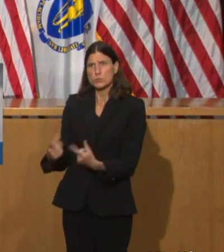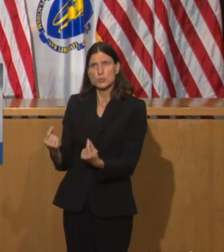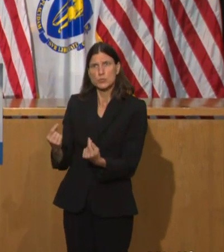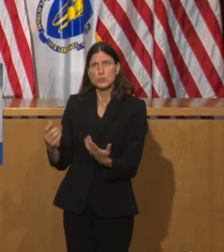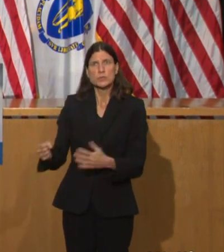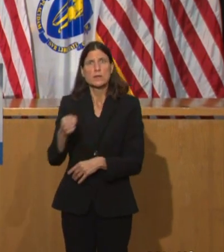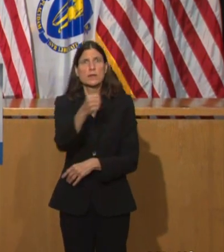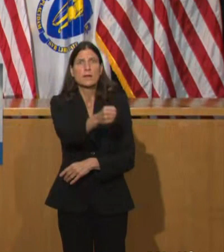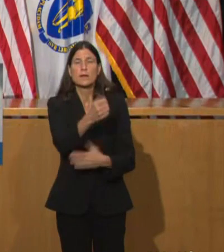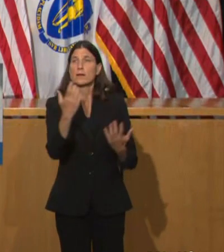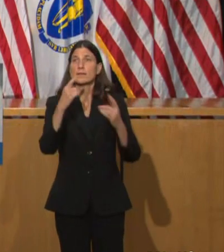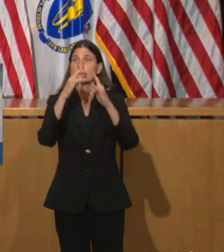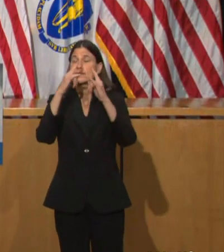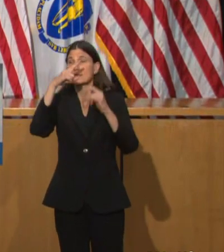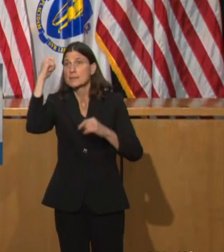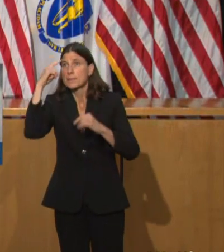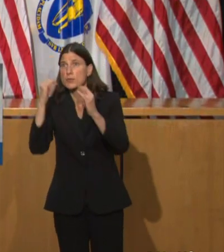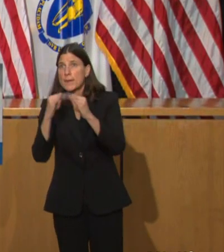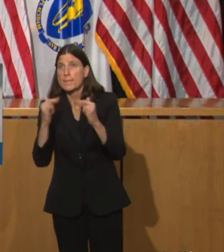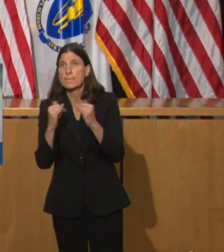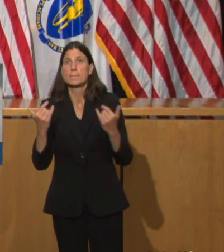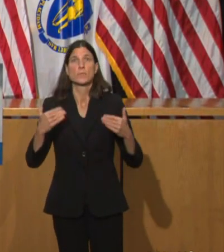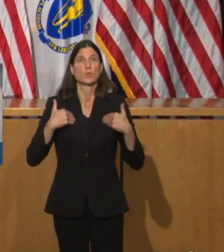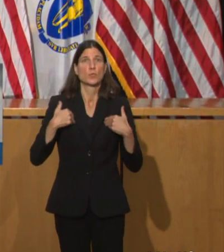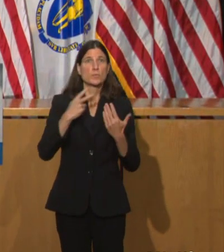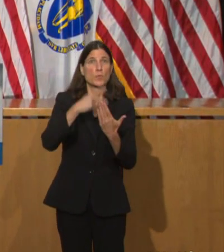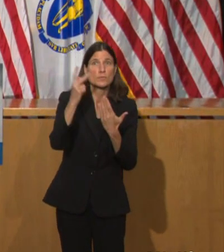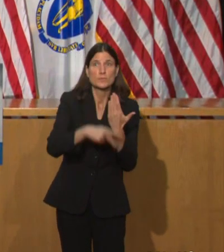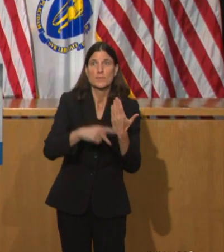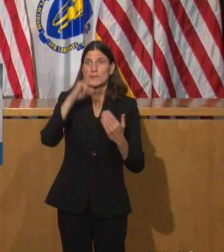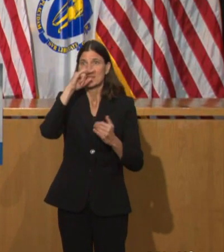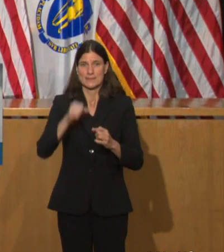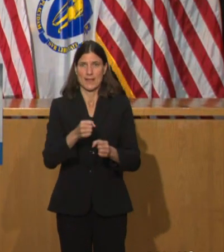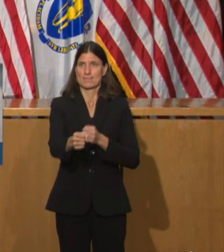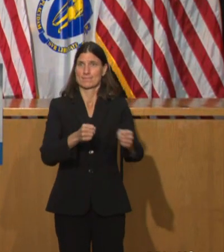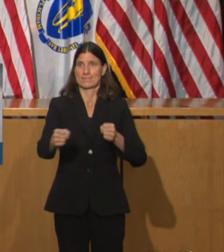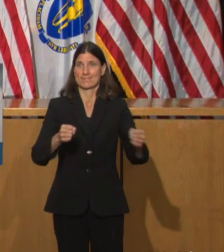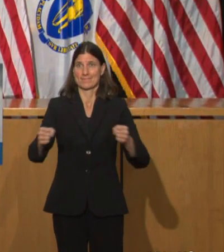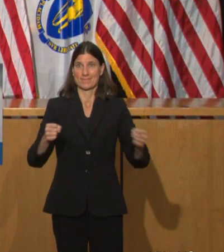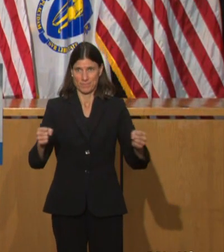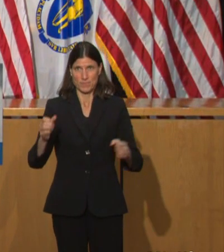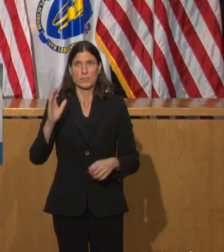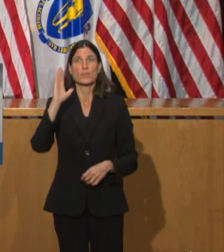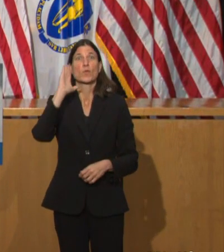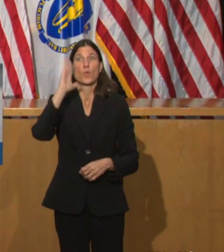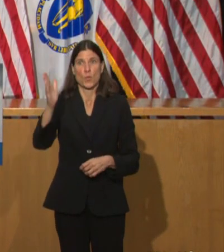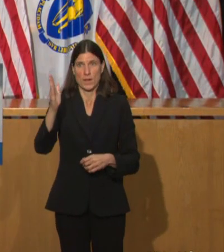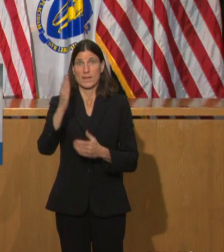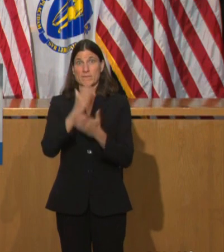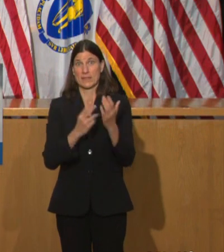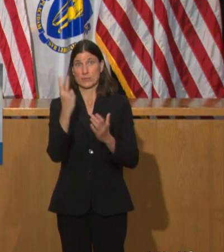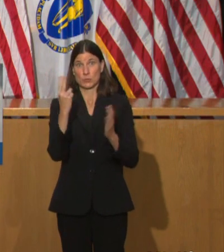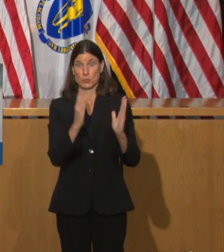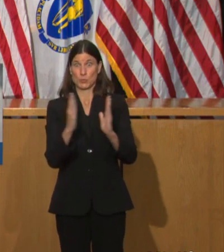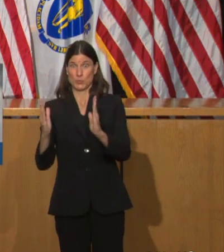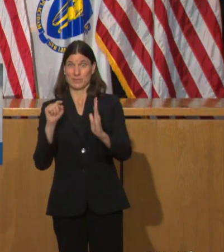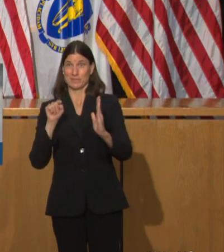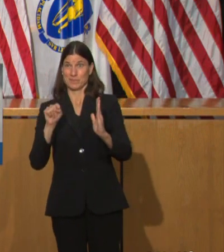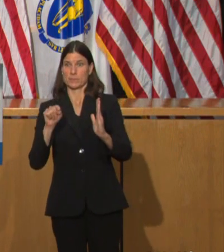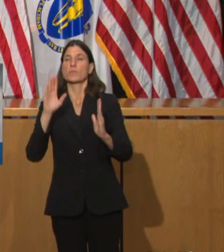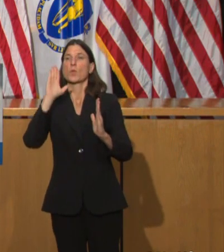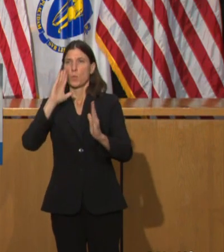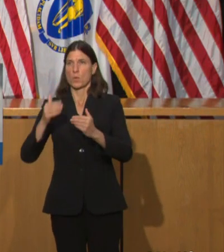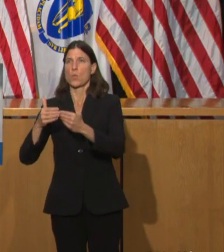reopen in phase two after submitting specific plans to EEC to ensure health and safety parameters for